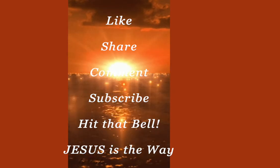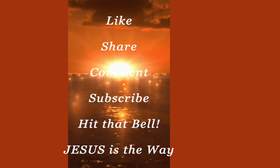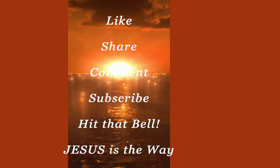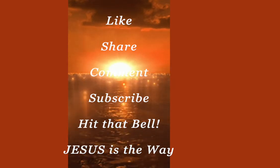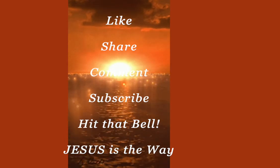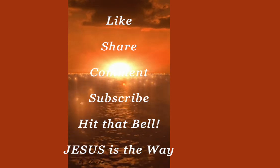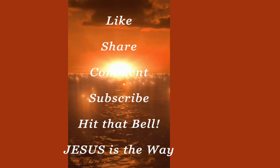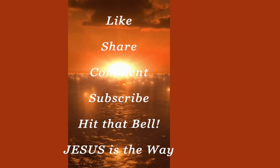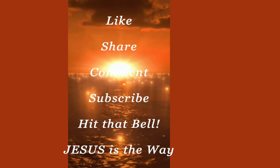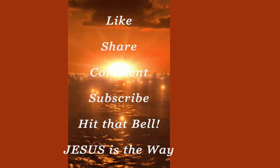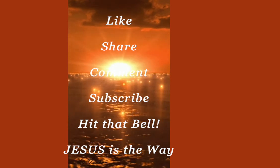Bye.